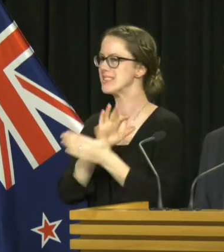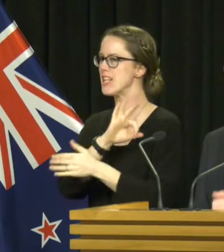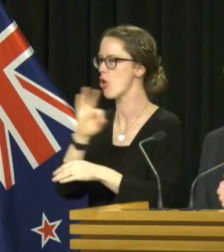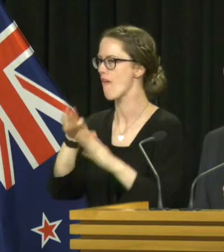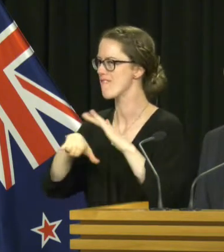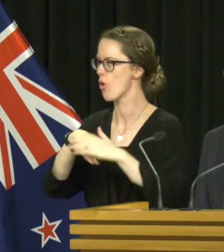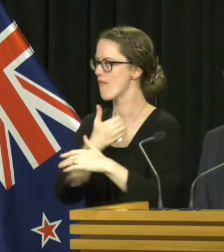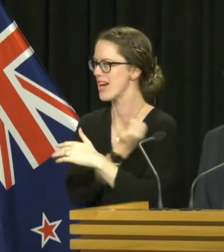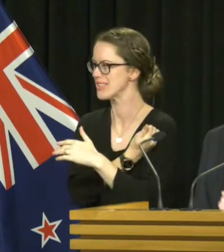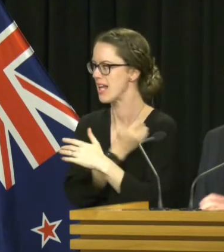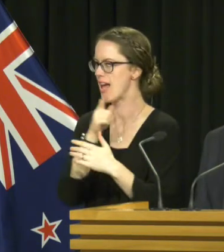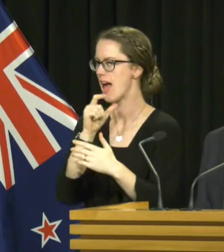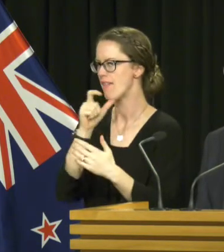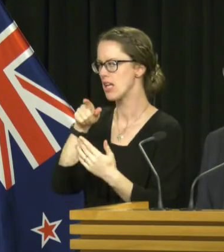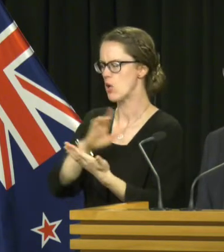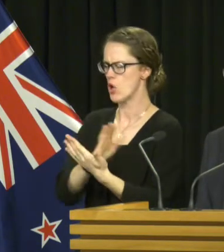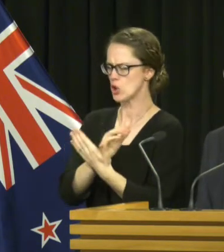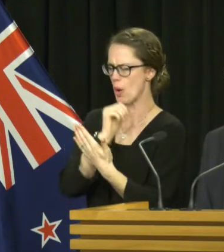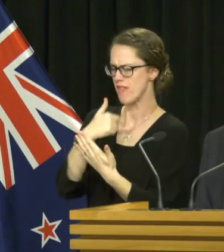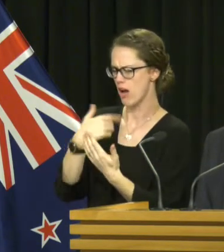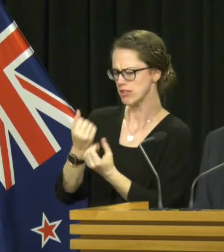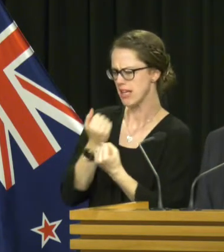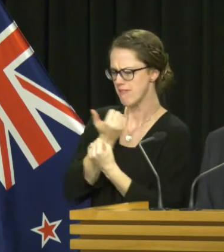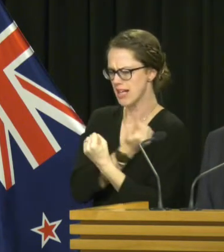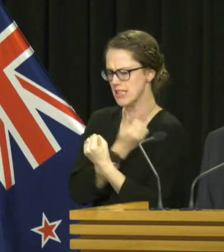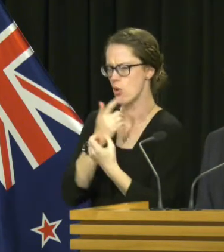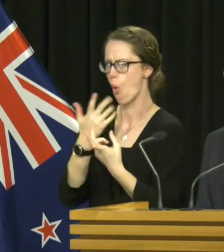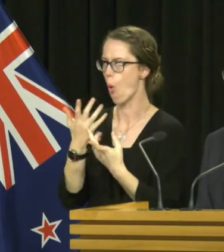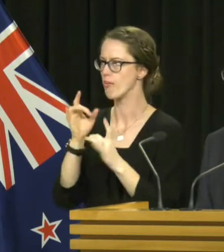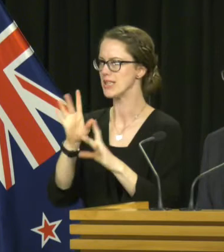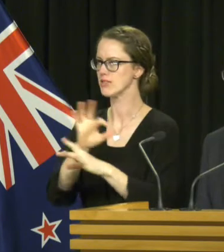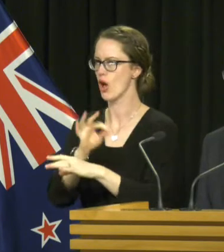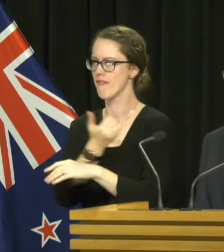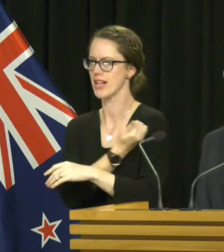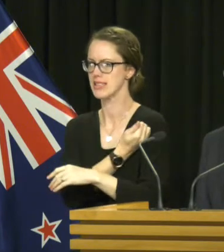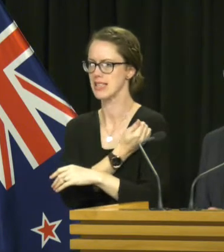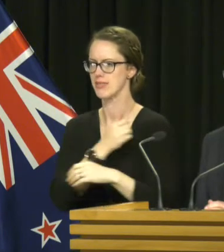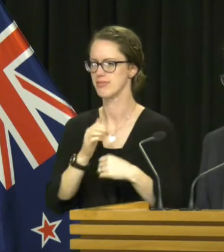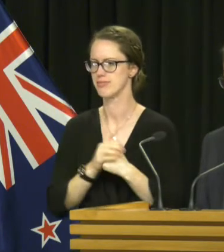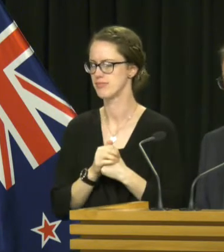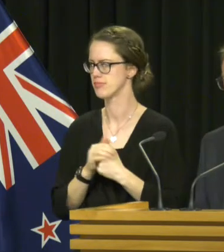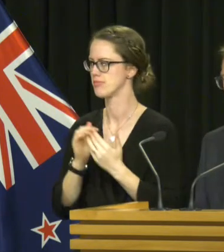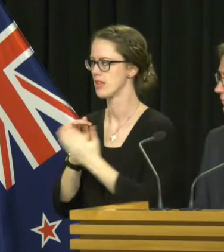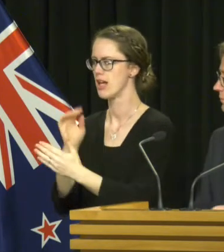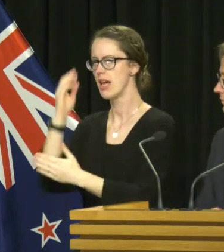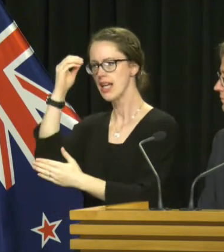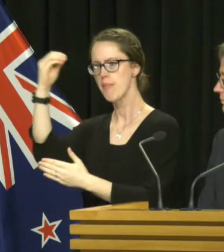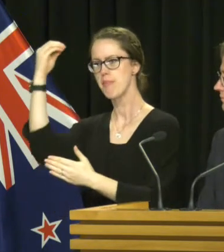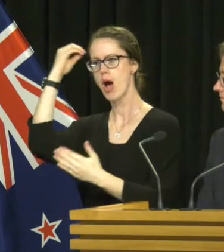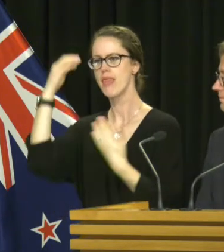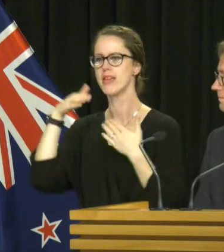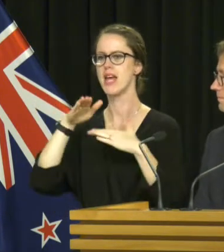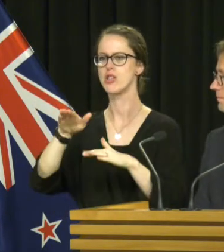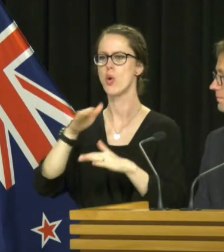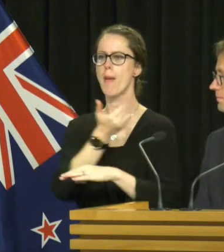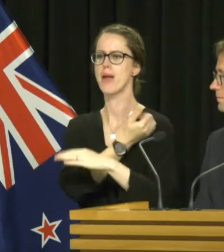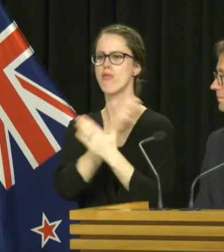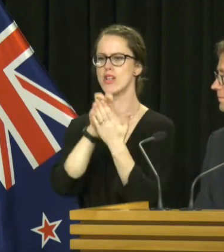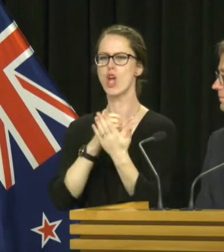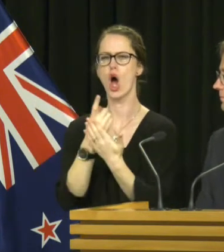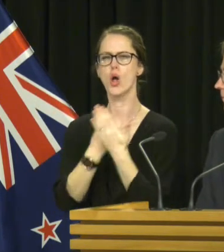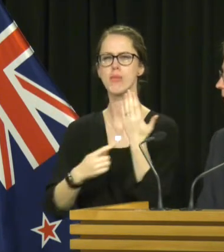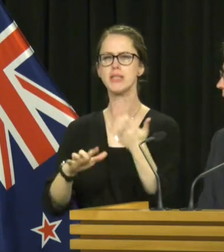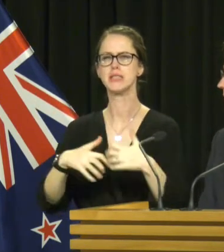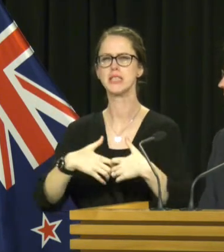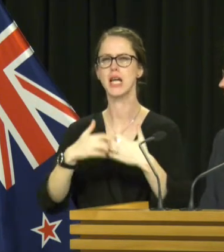people who are unsure of their vaccine status or were unvaccinated. Keeping in mind that the National Immunisation Register has only